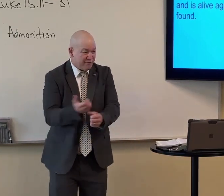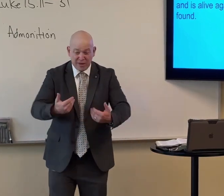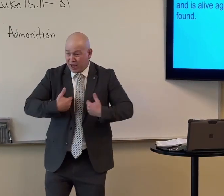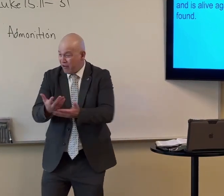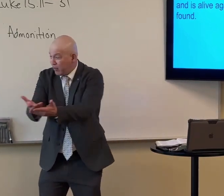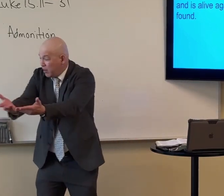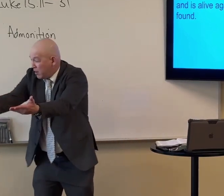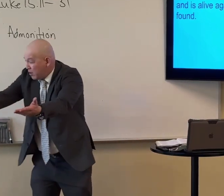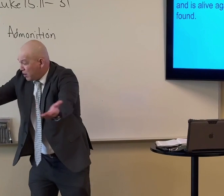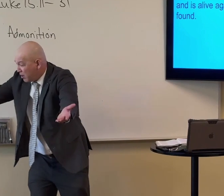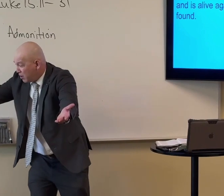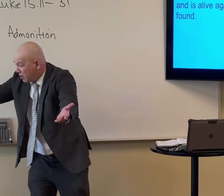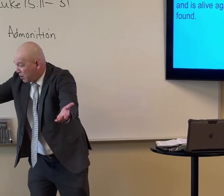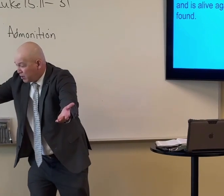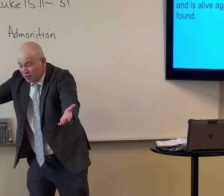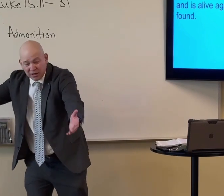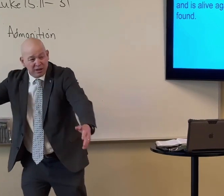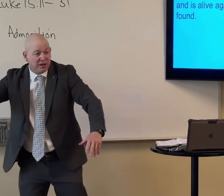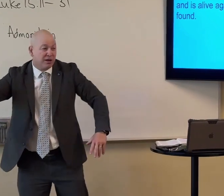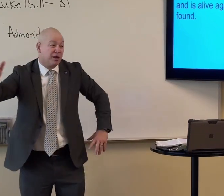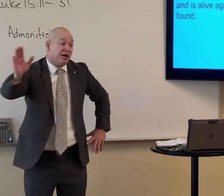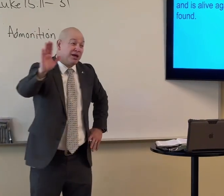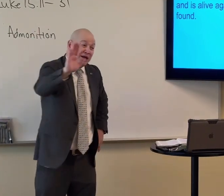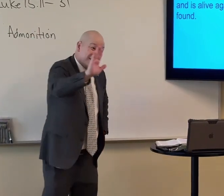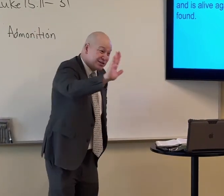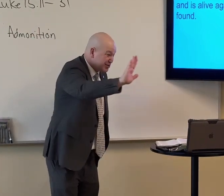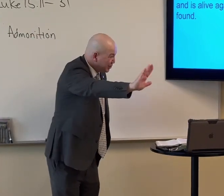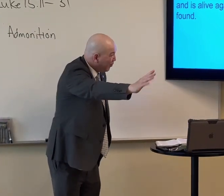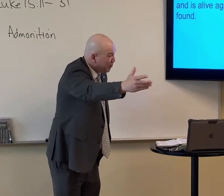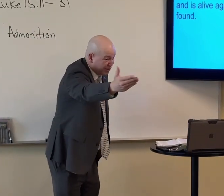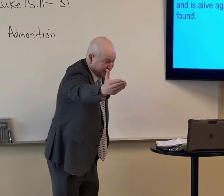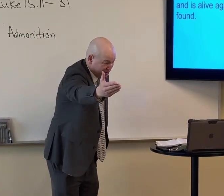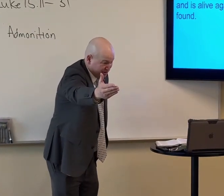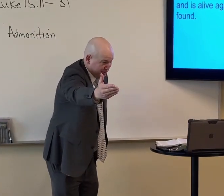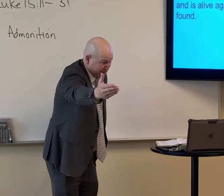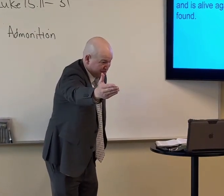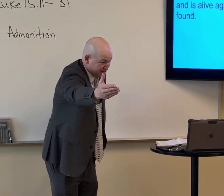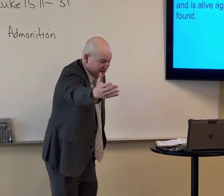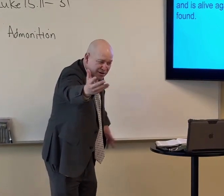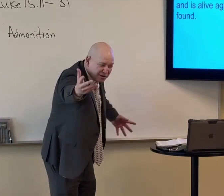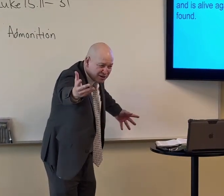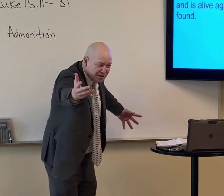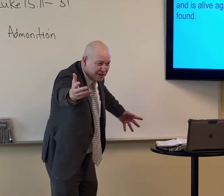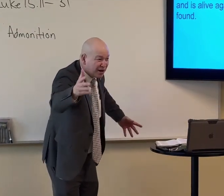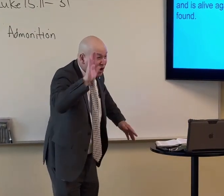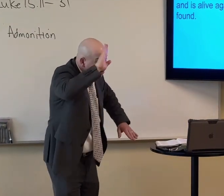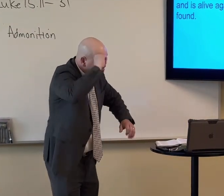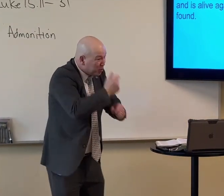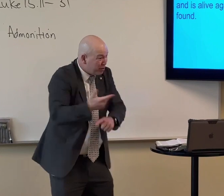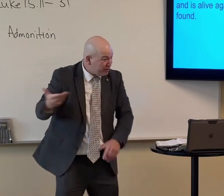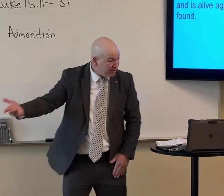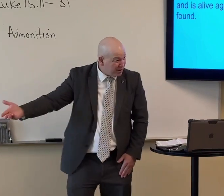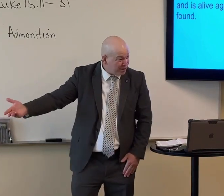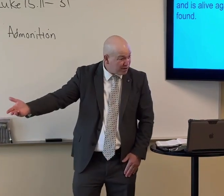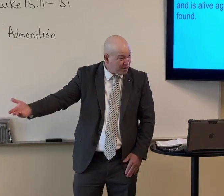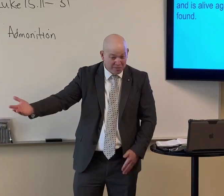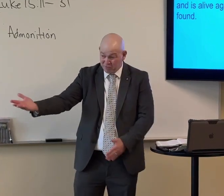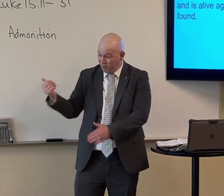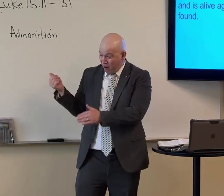me. Everything that I have, it's, it's already yours. But your